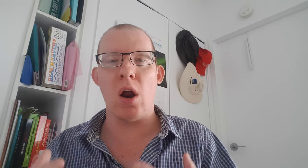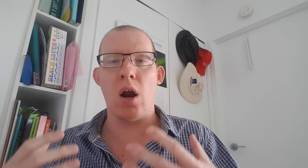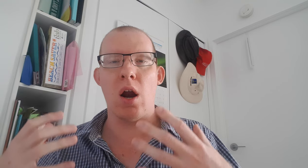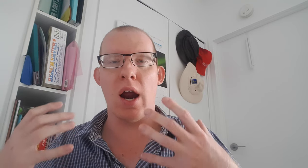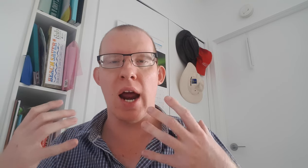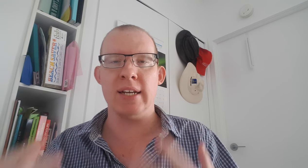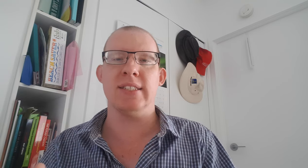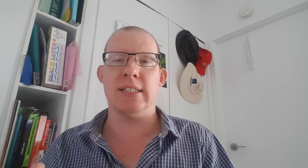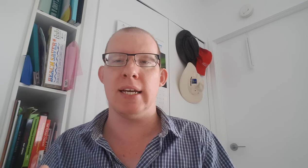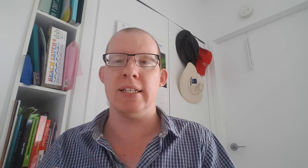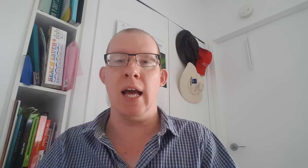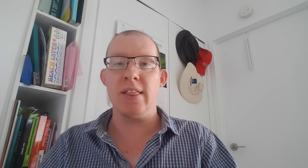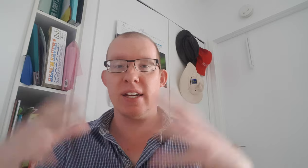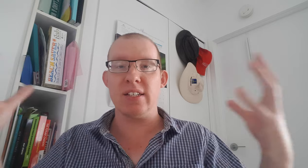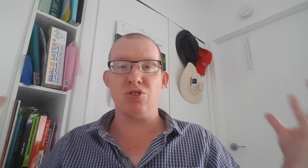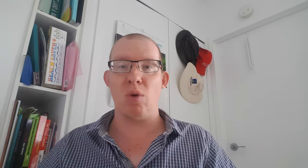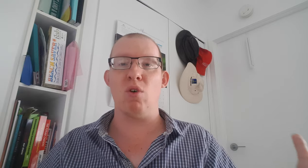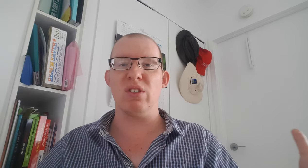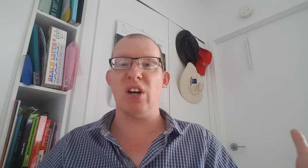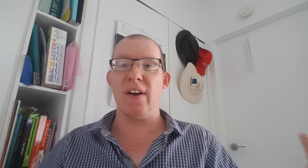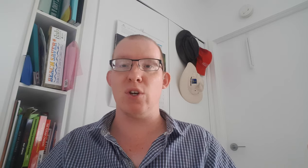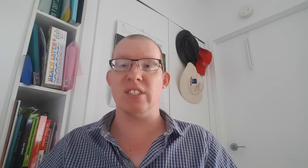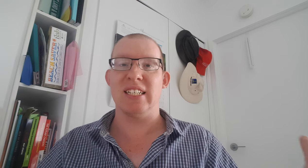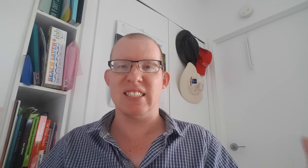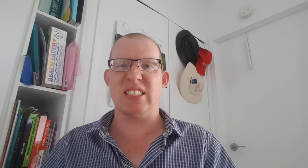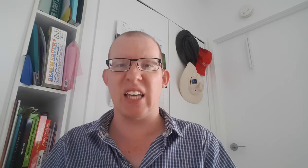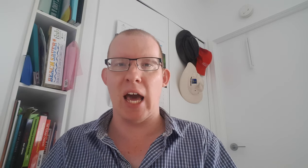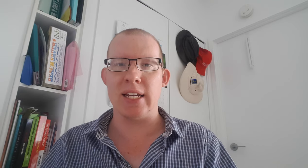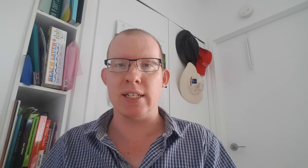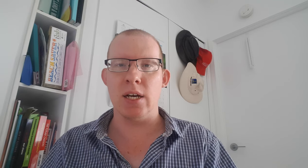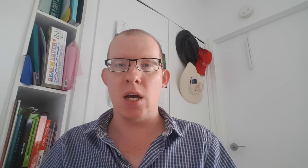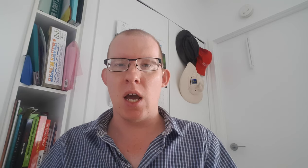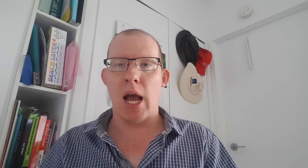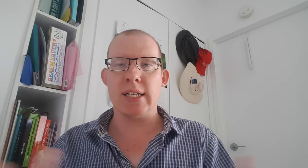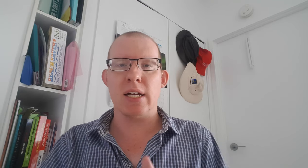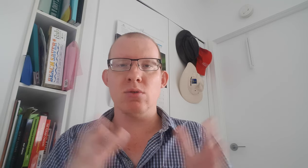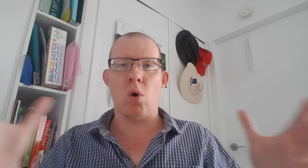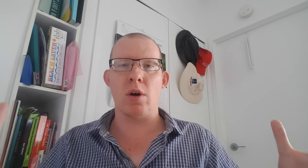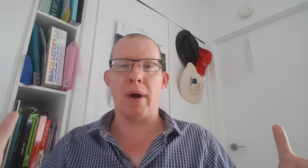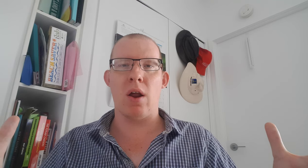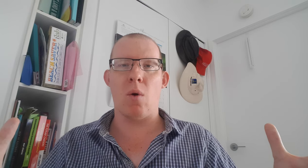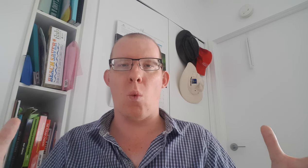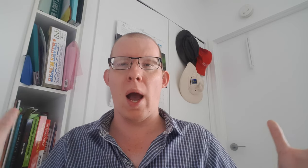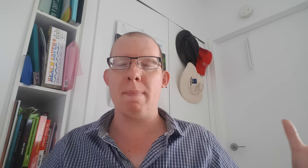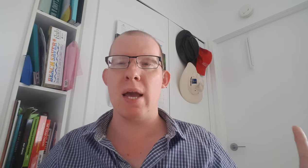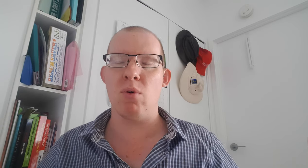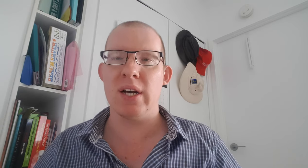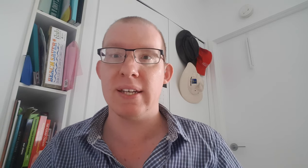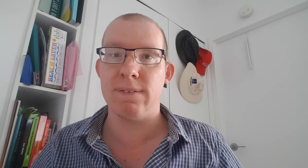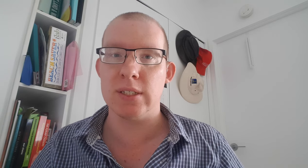understanding to the general diversity. It doesn't talk about why people are different